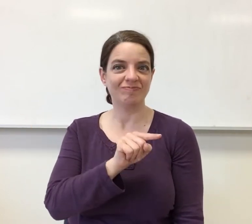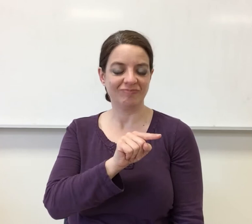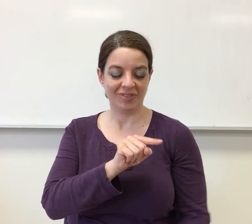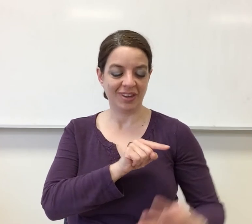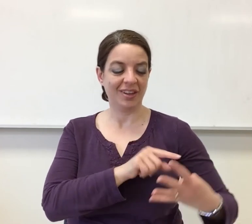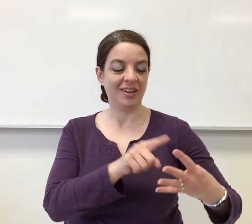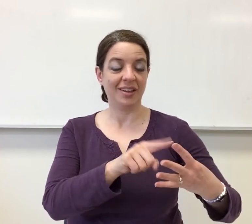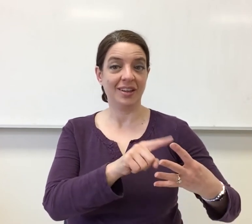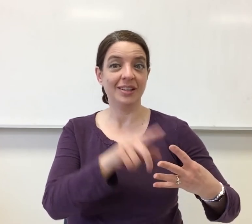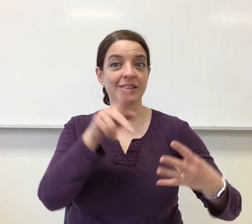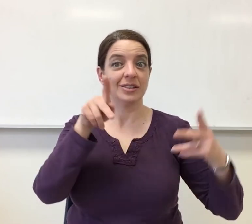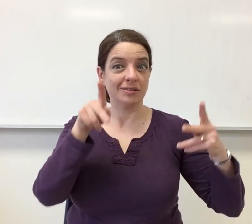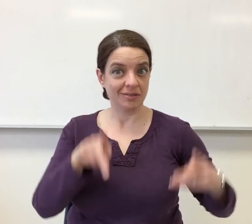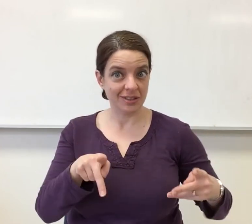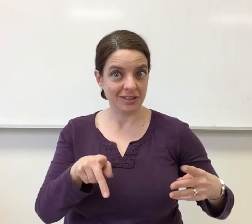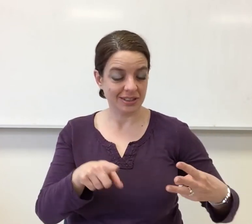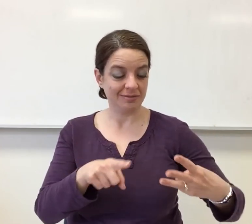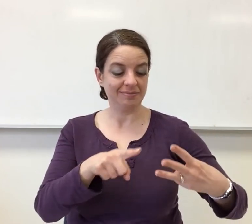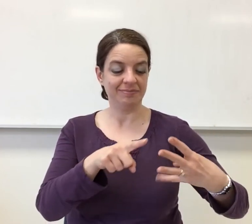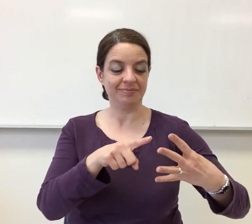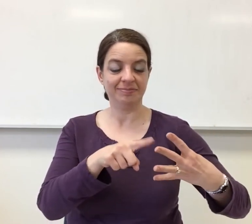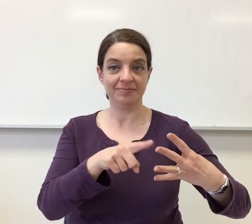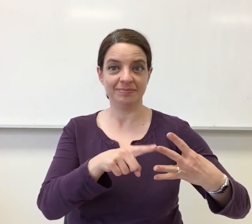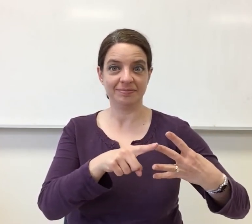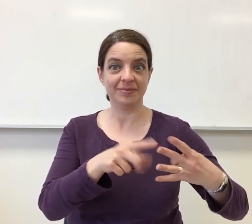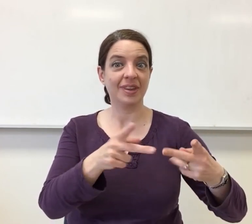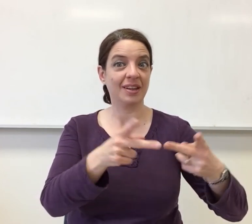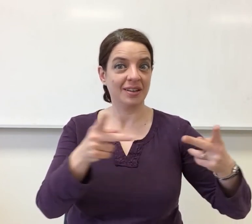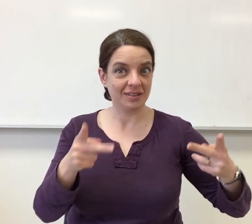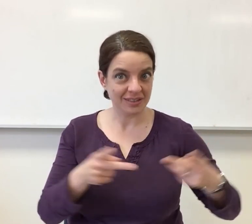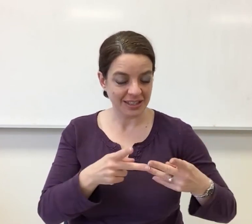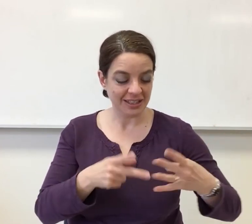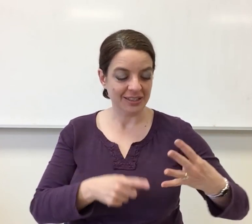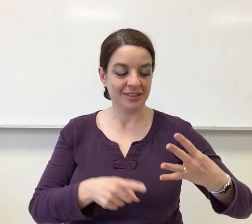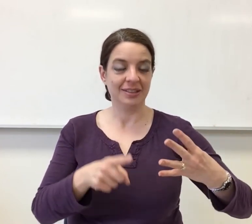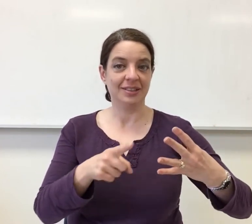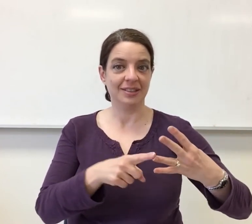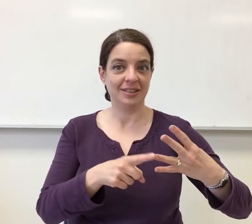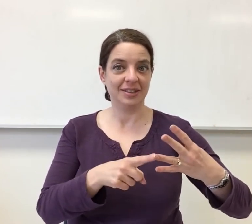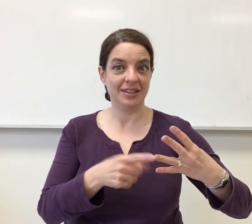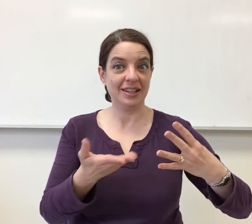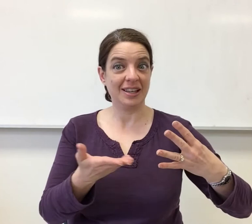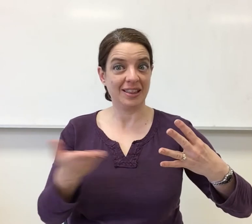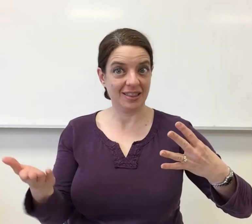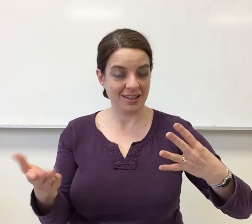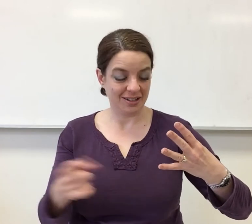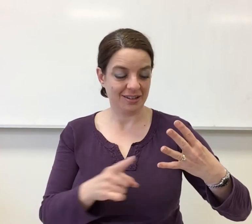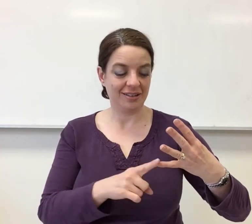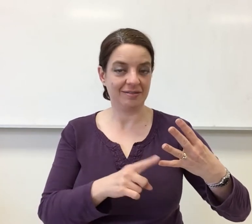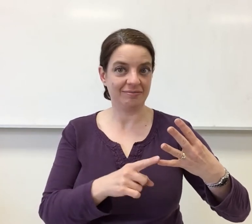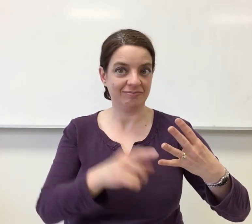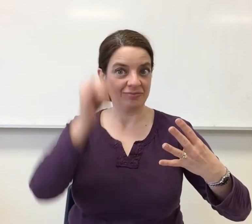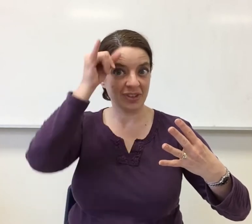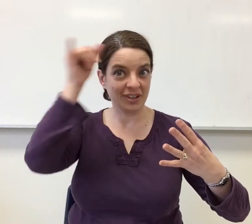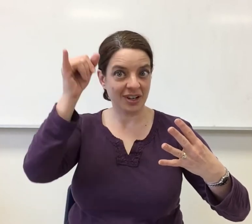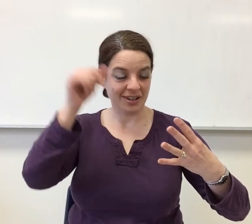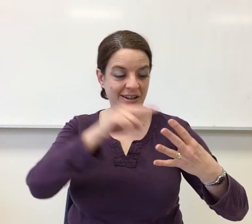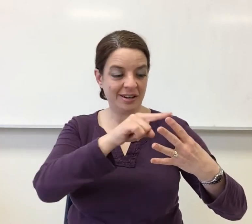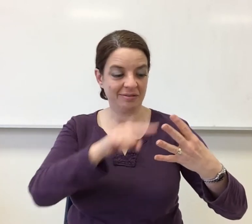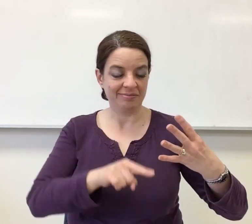is a person, place, thing, or an idea.